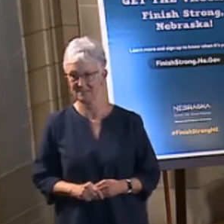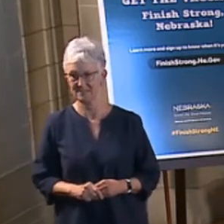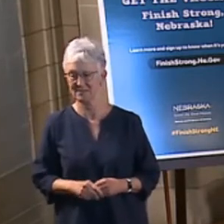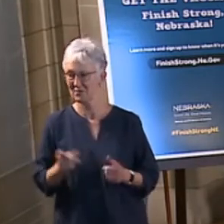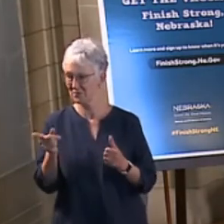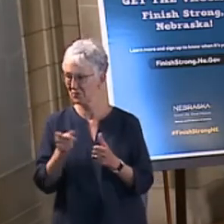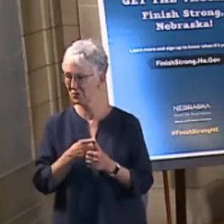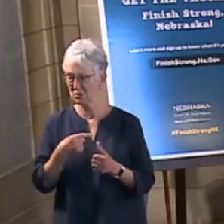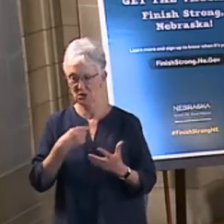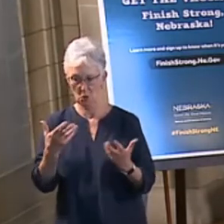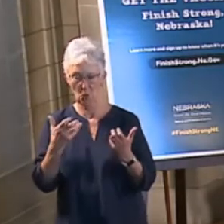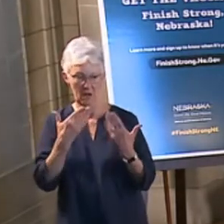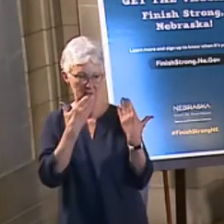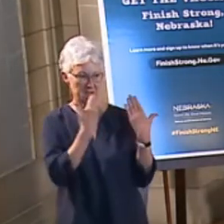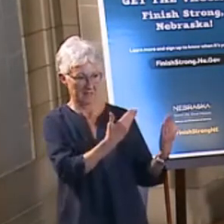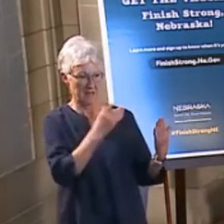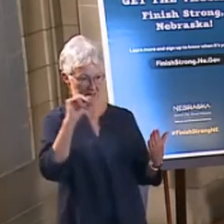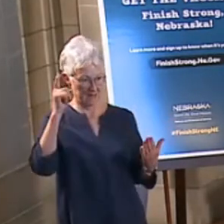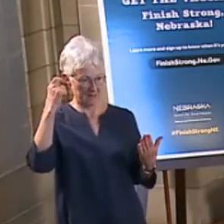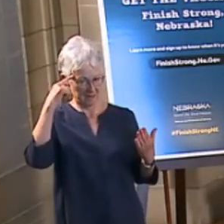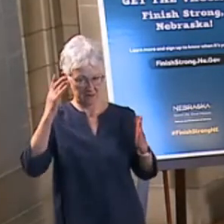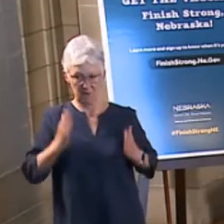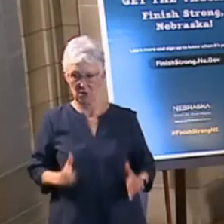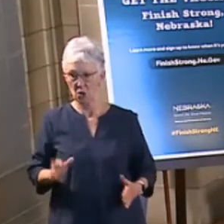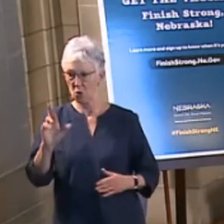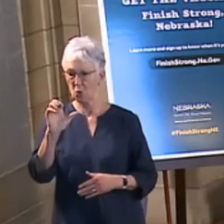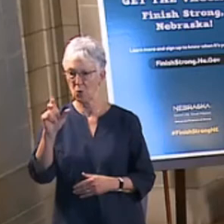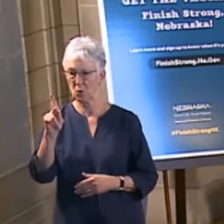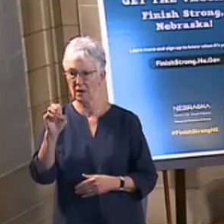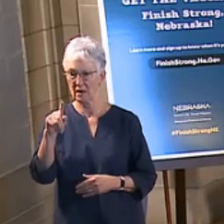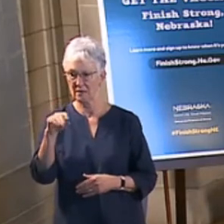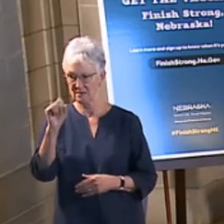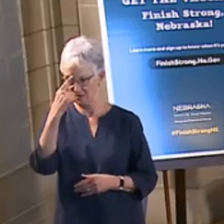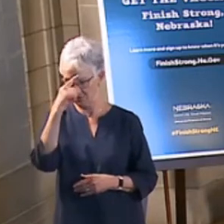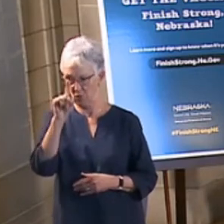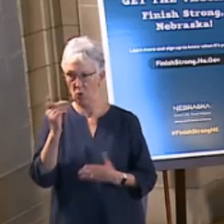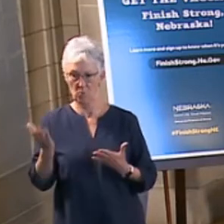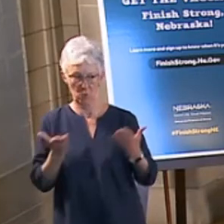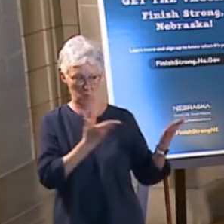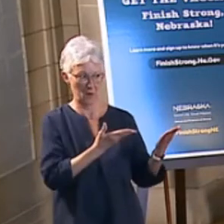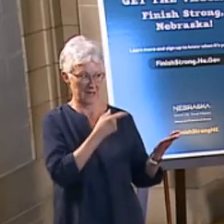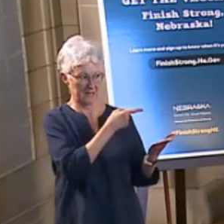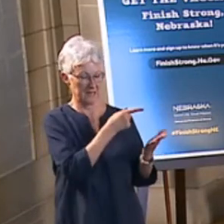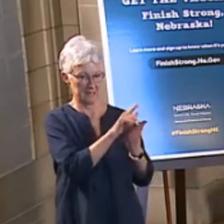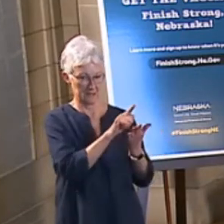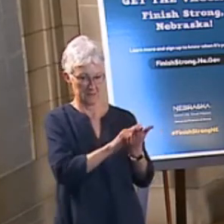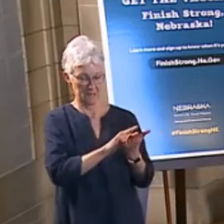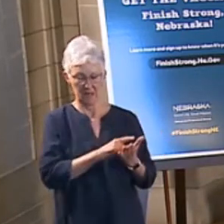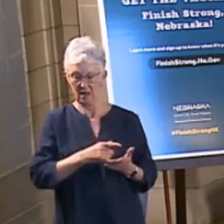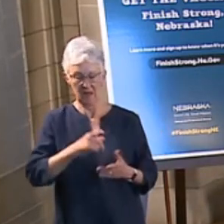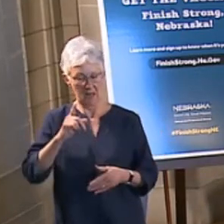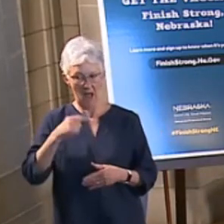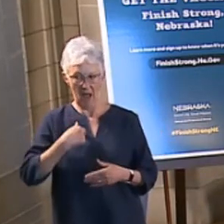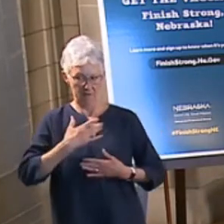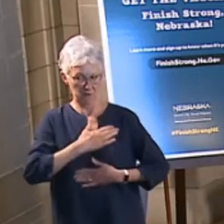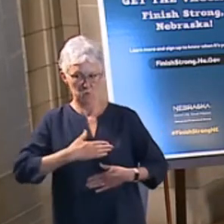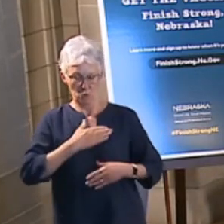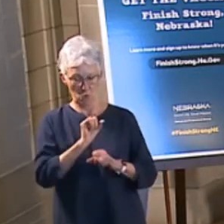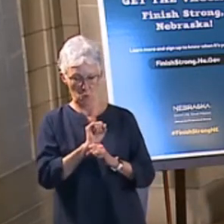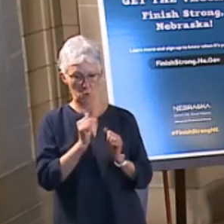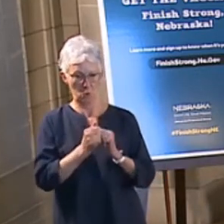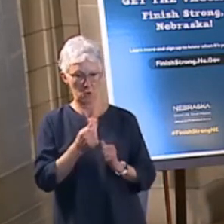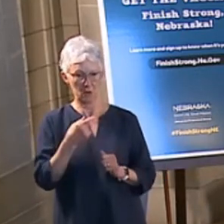First of all, I want to thank Governor Ricketts for bringing me this bill. Governor, it's been a pleasure working with you and your staff.